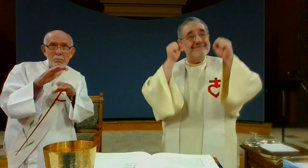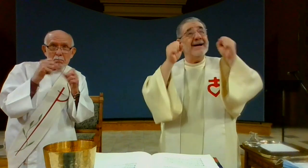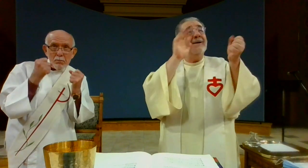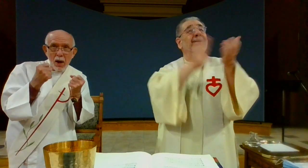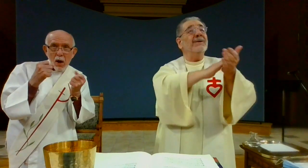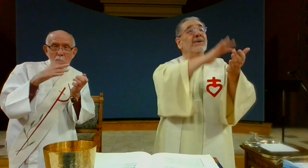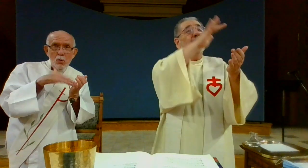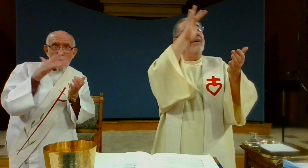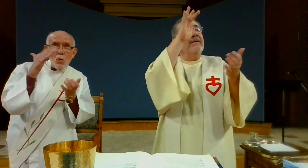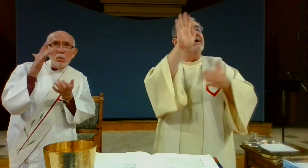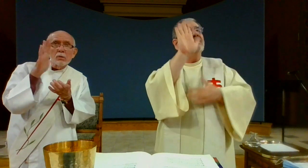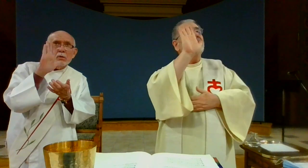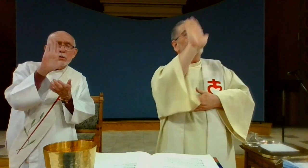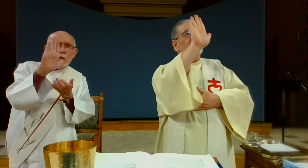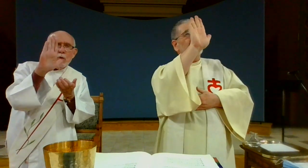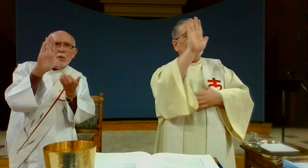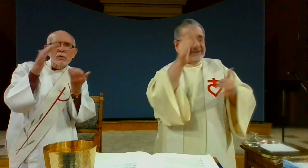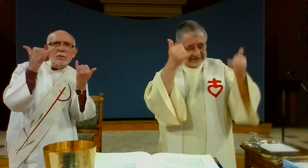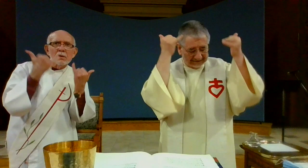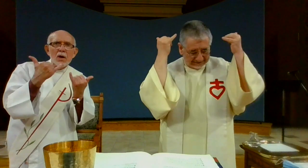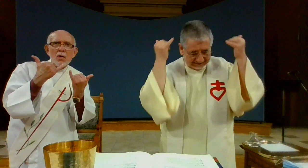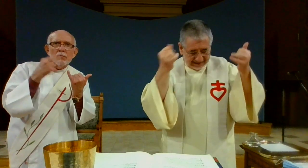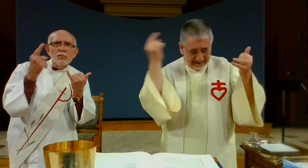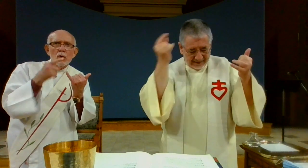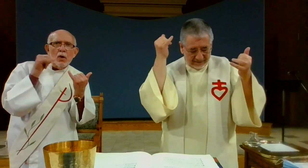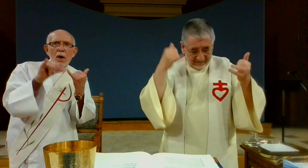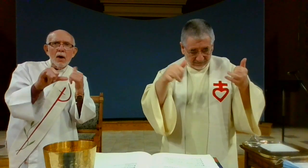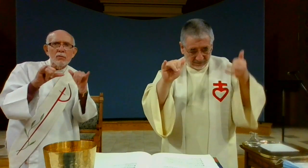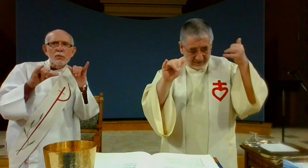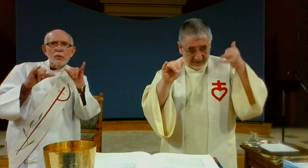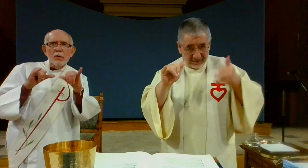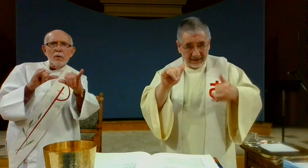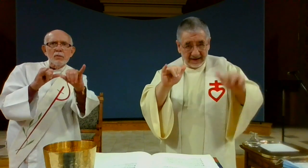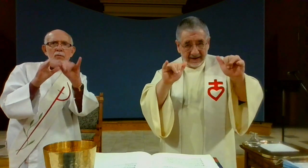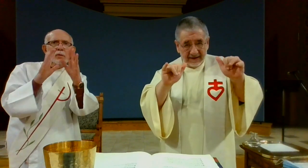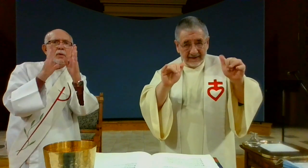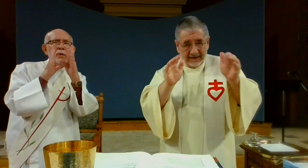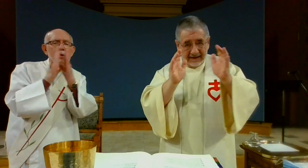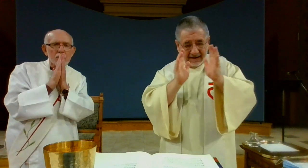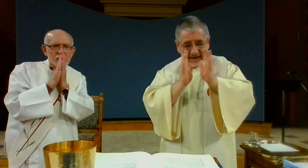the power and the glory now and forever amen